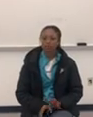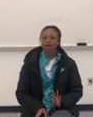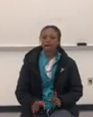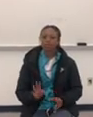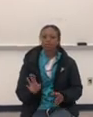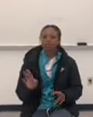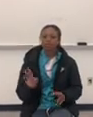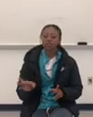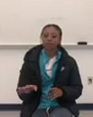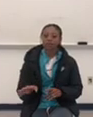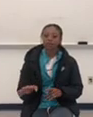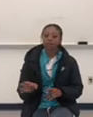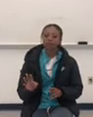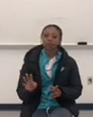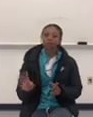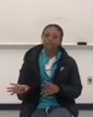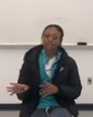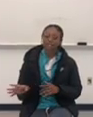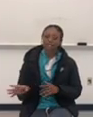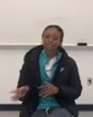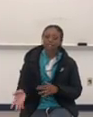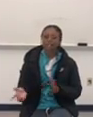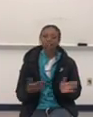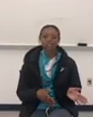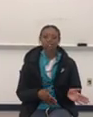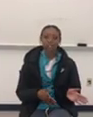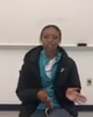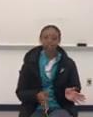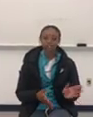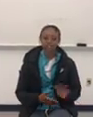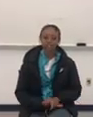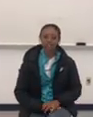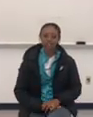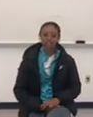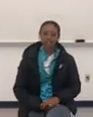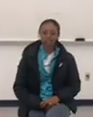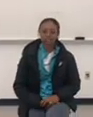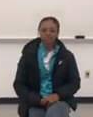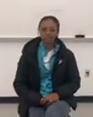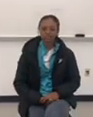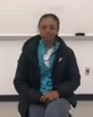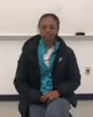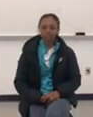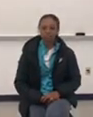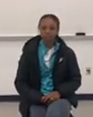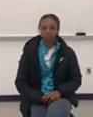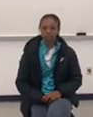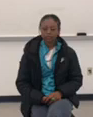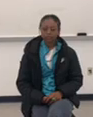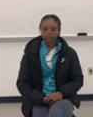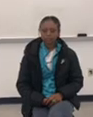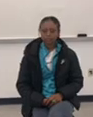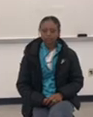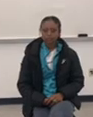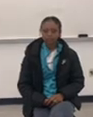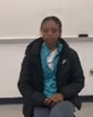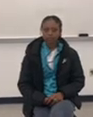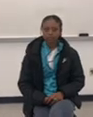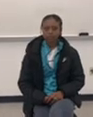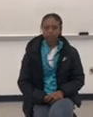I was able to like to compare like what's at Disneyland and then what's not at Disneyland. Okay. So what other parks did you go to aside from